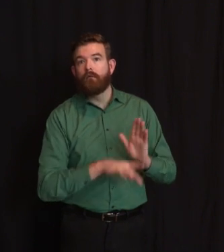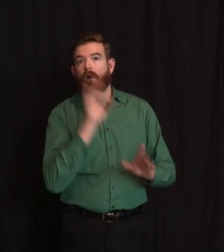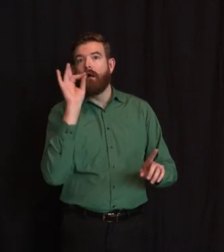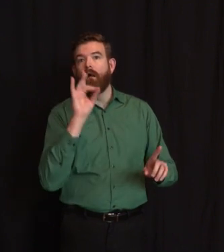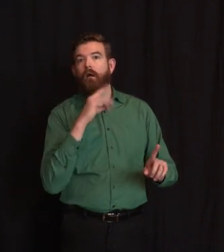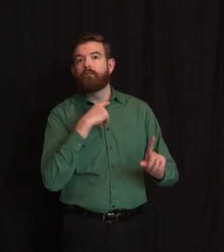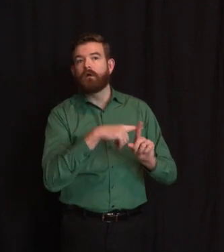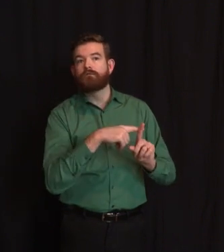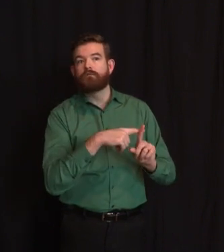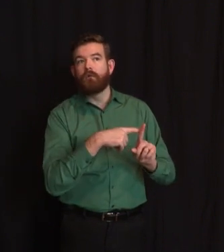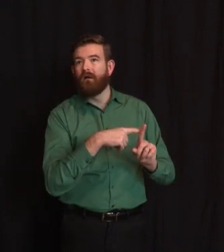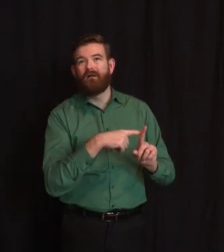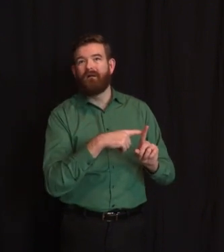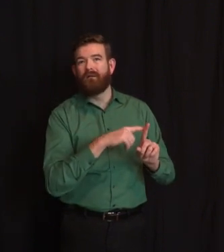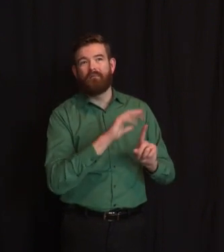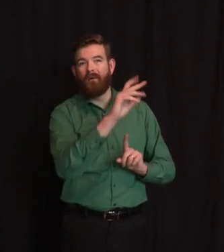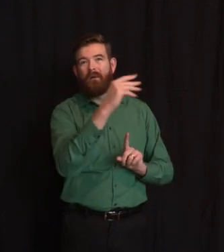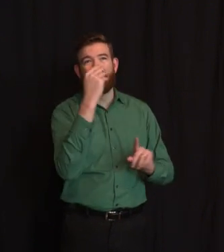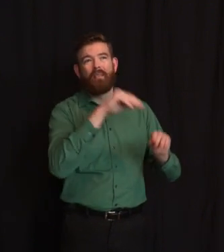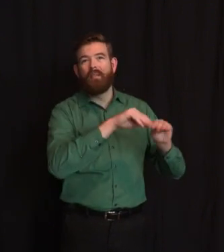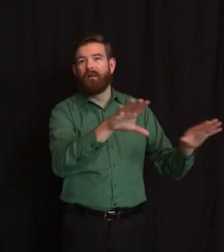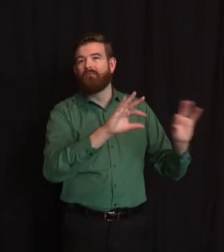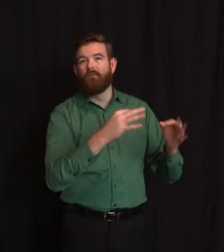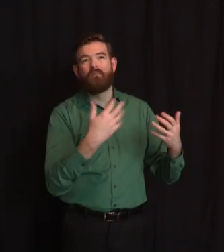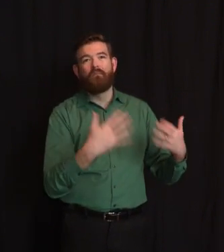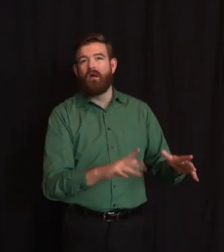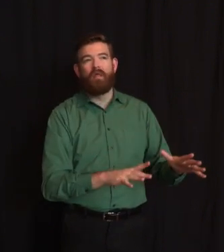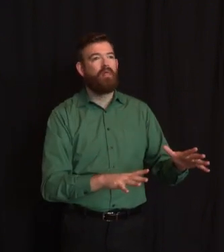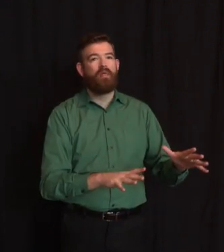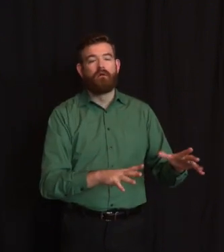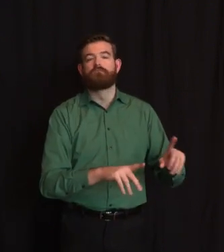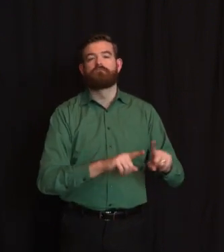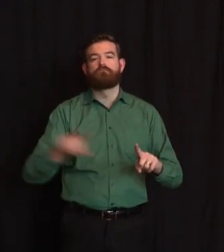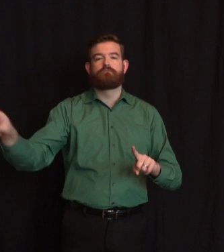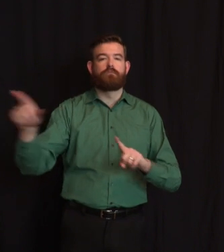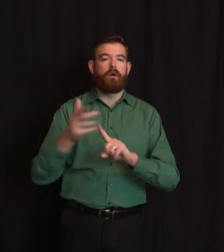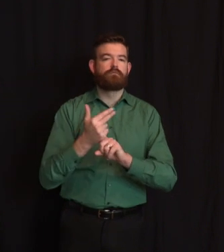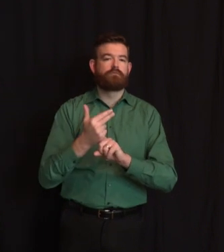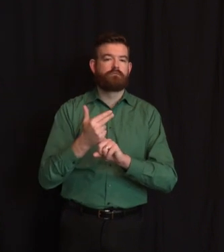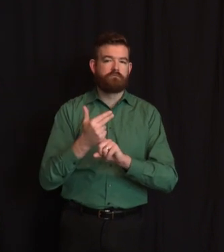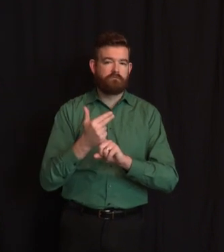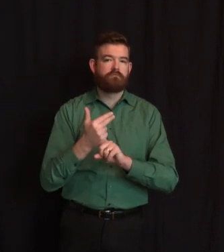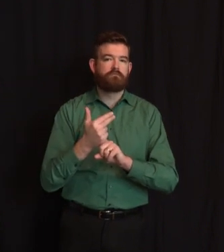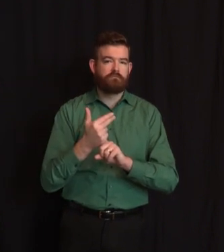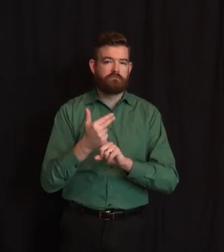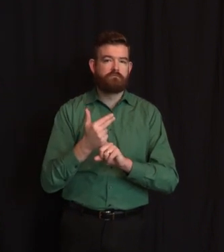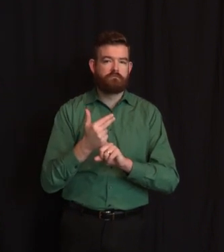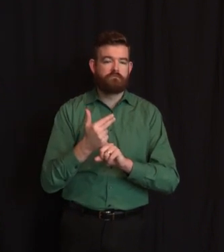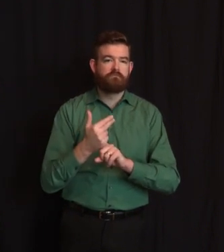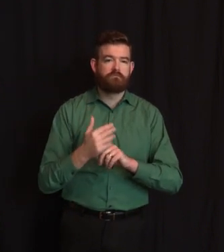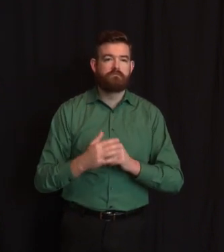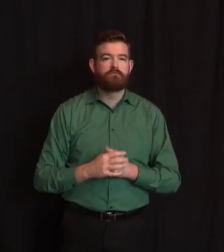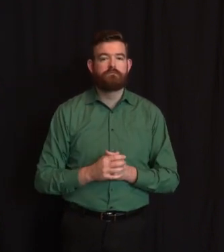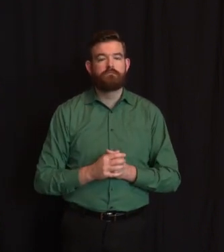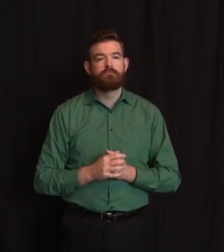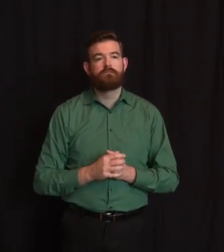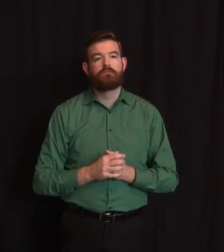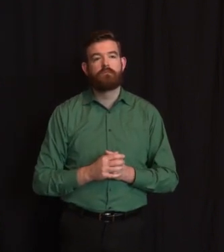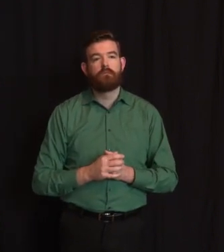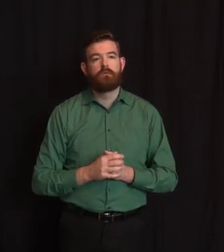quarantine at home or isolation at home. So it's for both, but no actual care. I'm sorry. No, no,